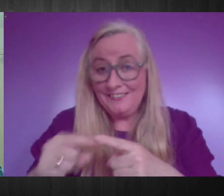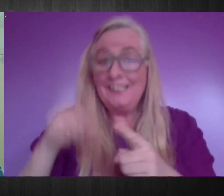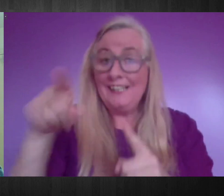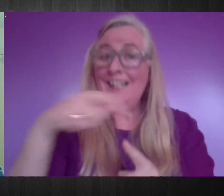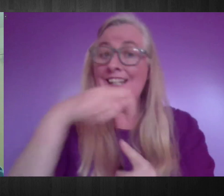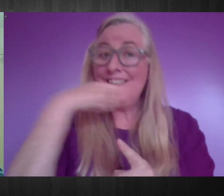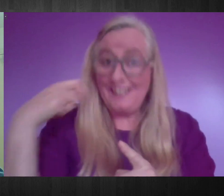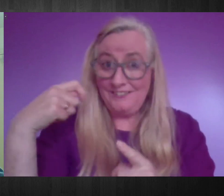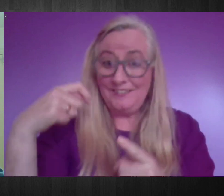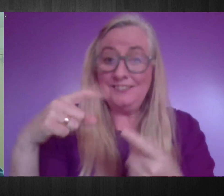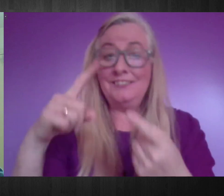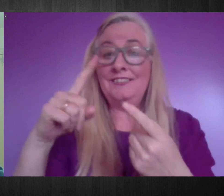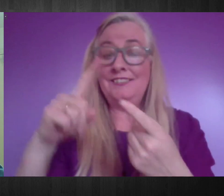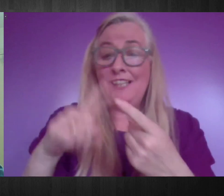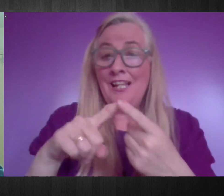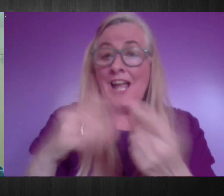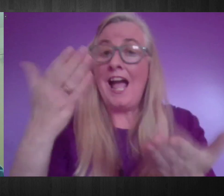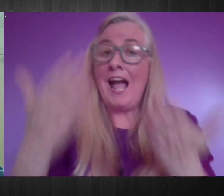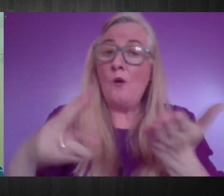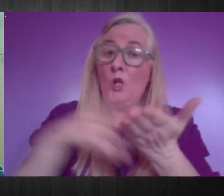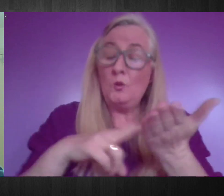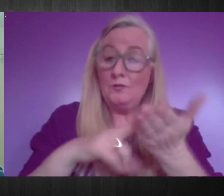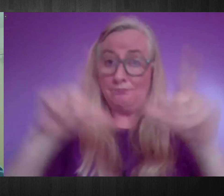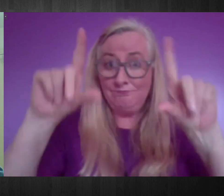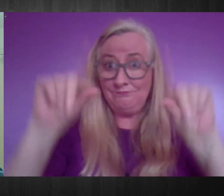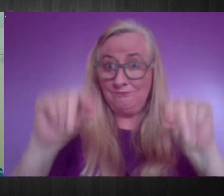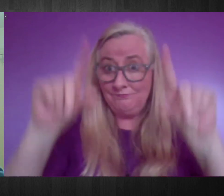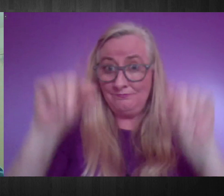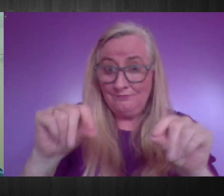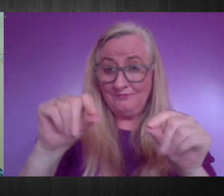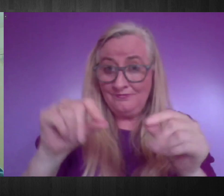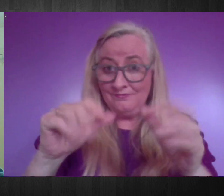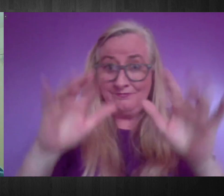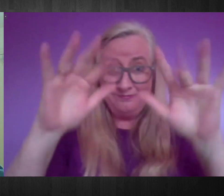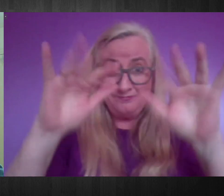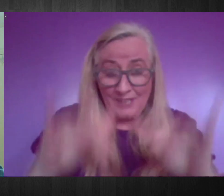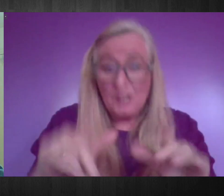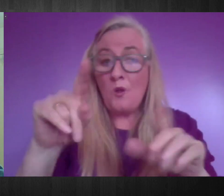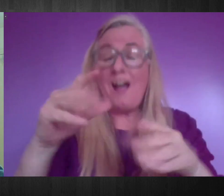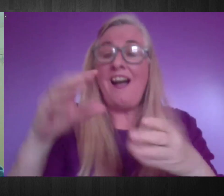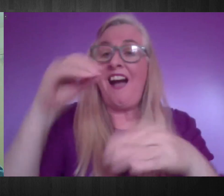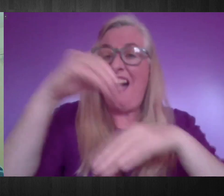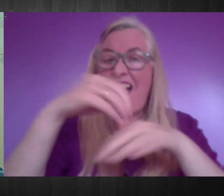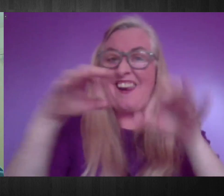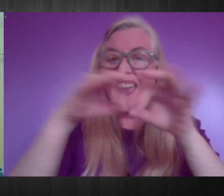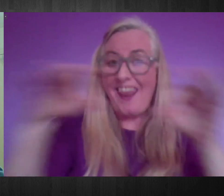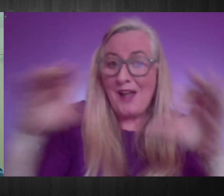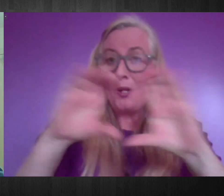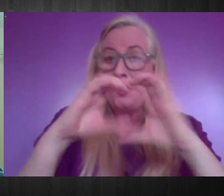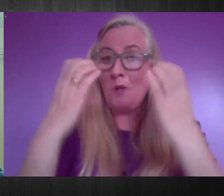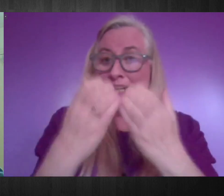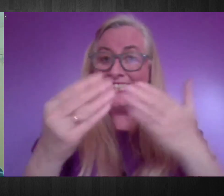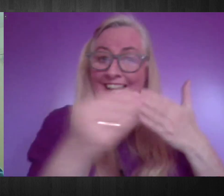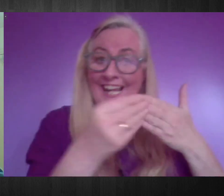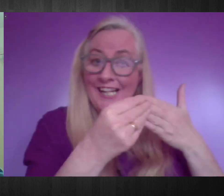talked about the effective use of online spaces, and one that we've created as well as an online community for leaders who are disabled